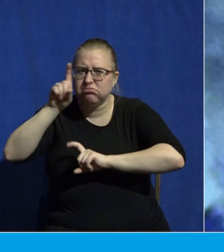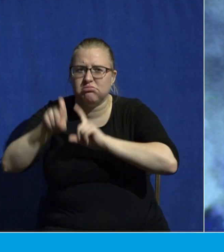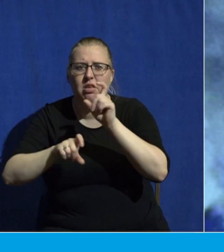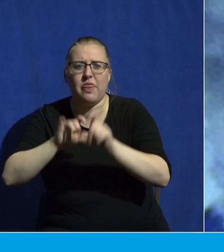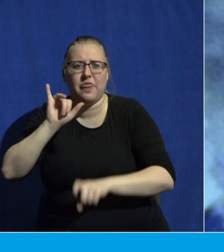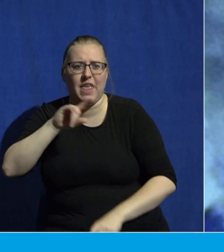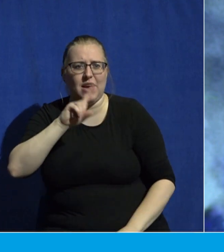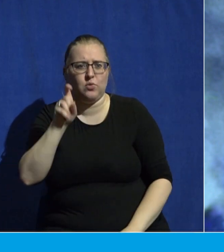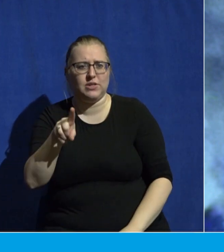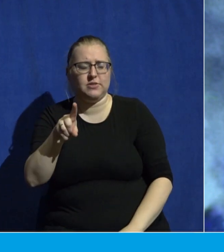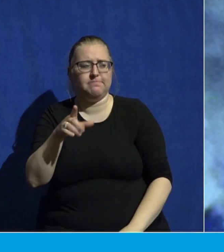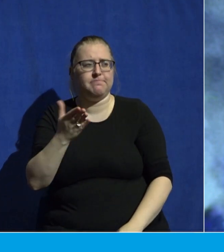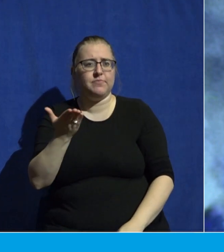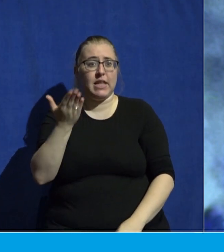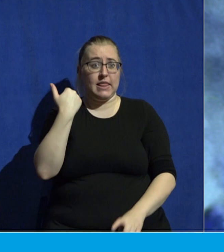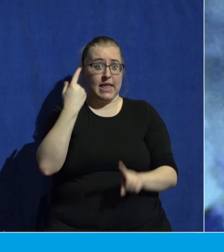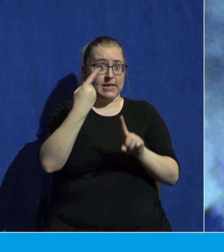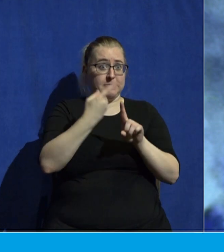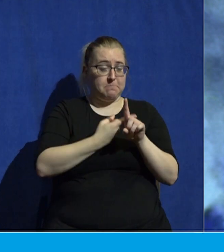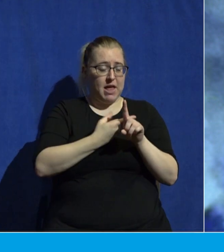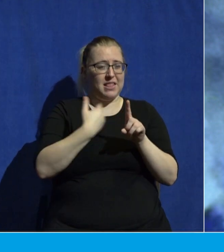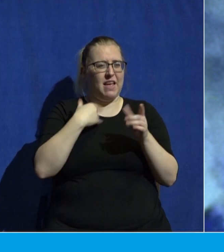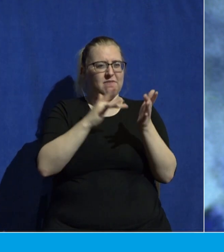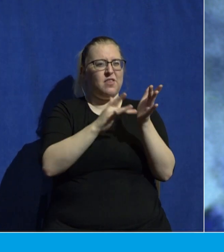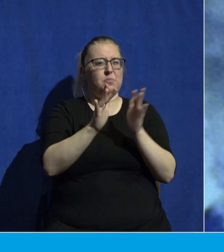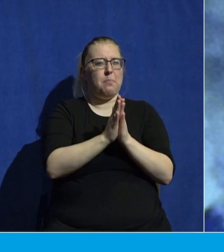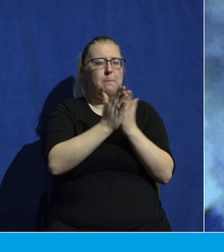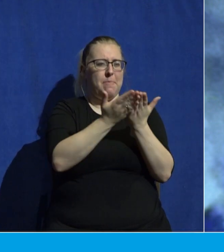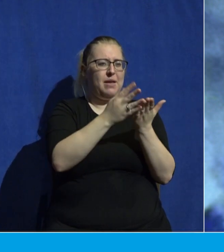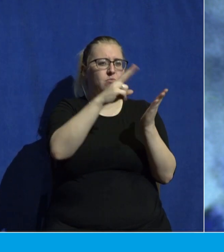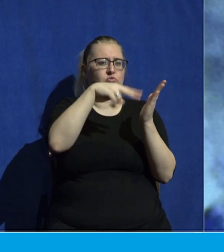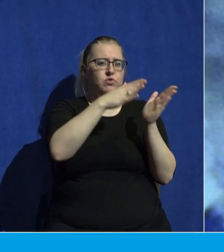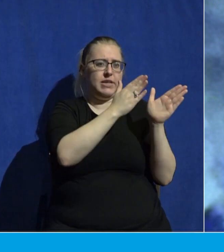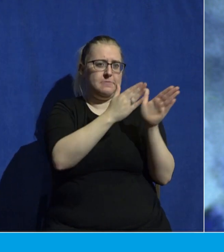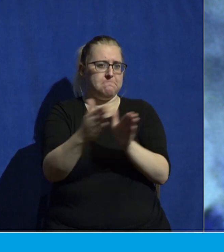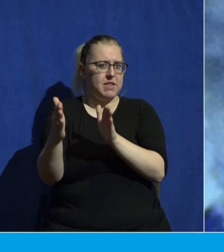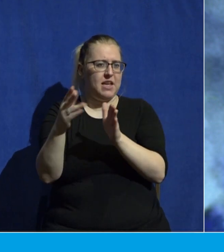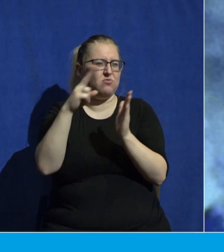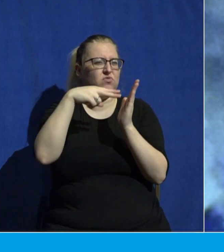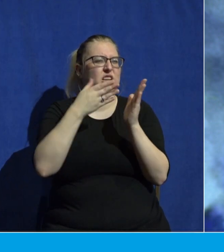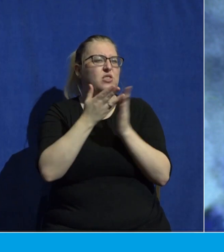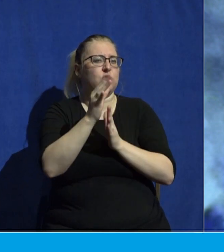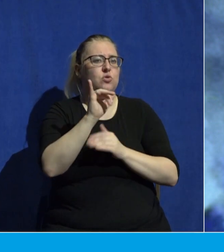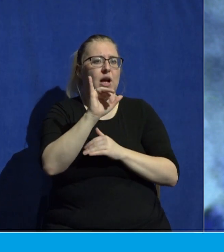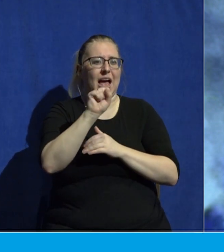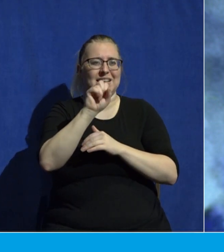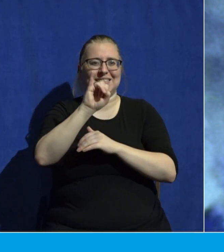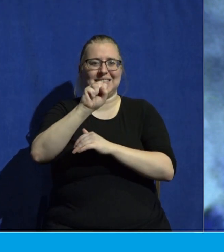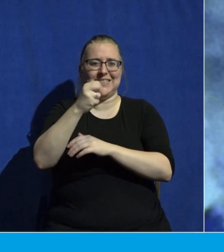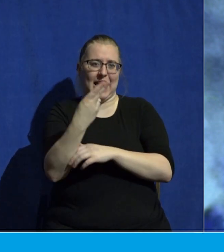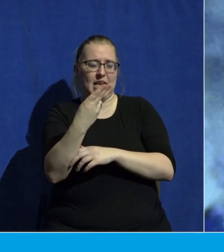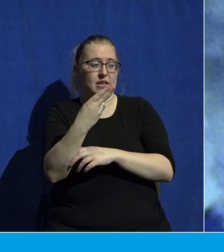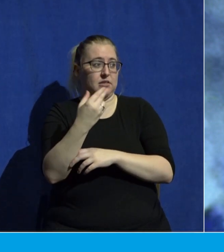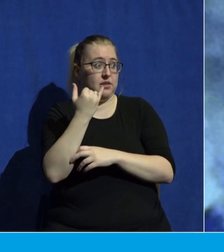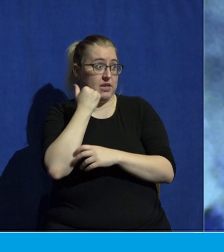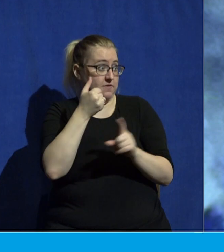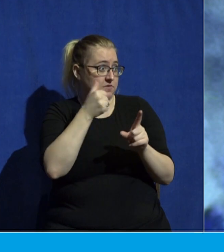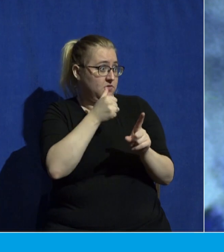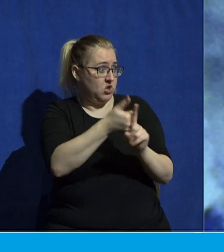in our Bible reading plan through the prophet of Isaiah. And just a quick encouragement, if you're not doing this already, following along with this Bible